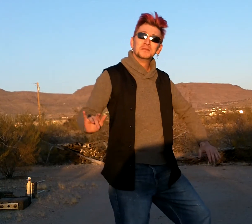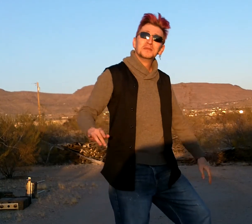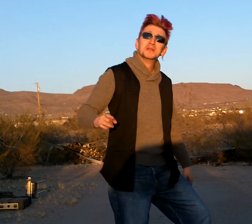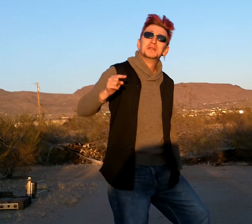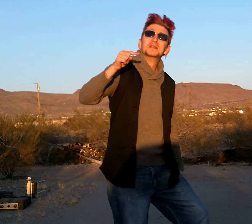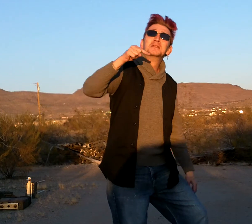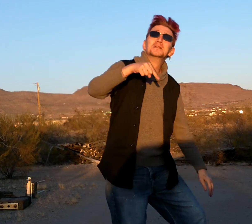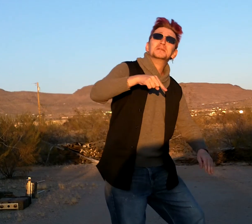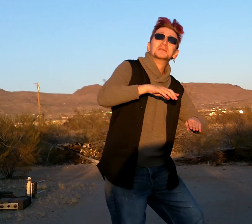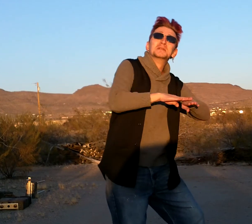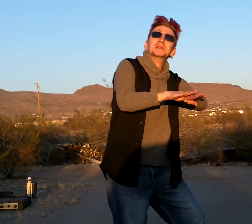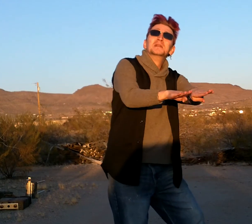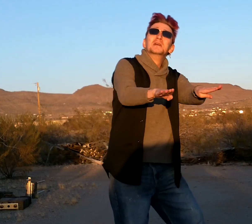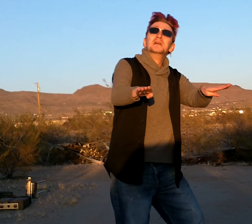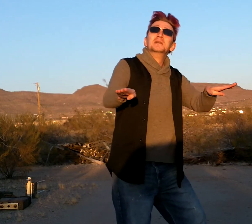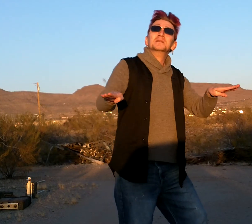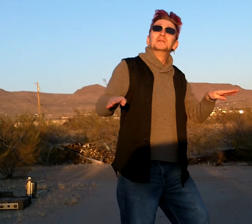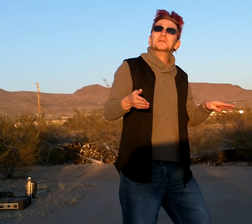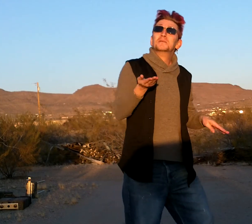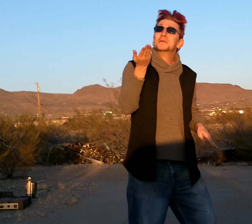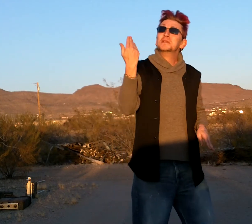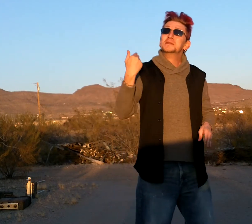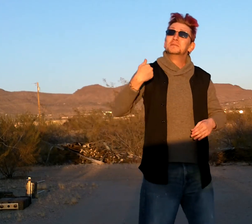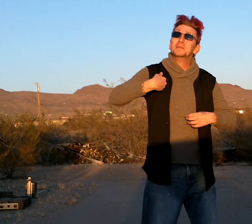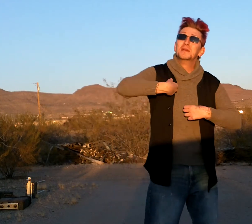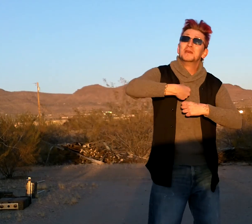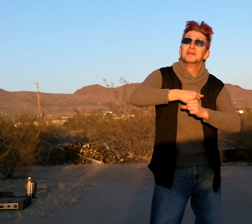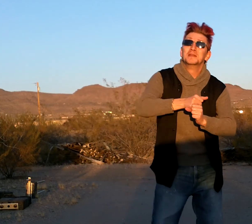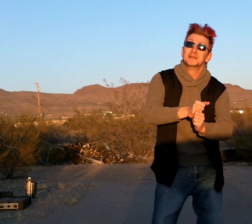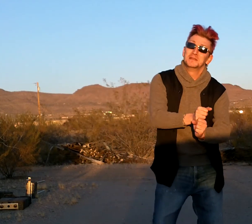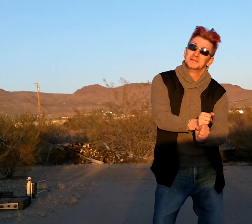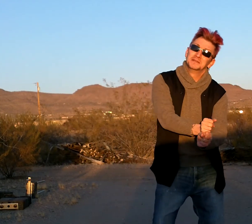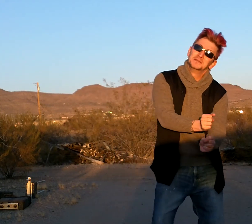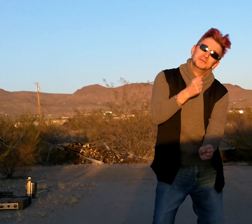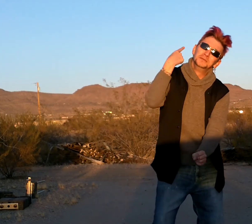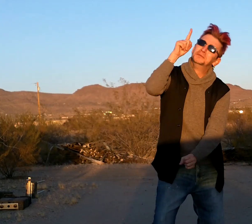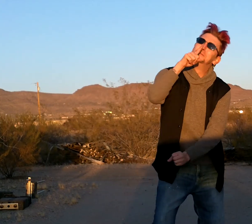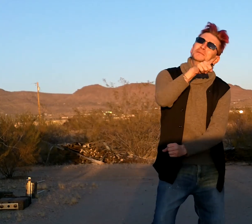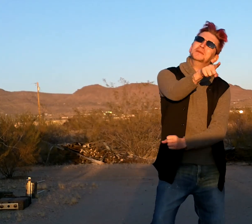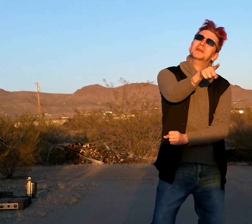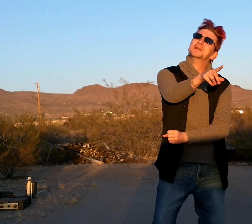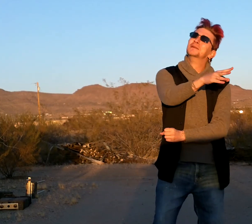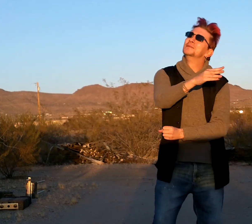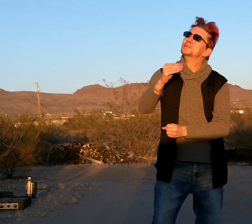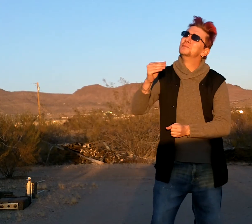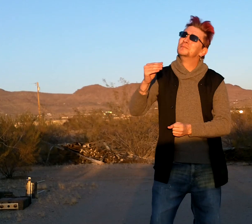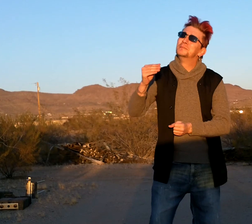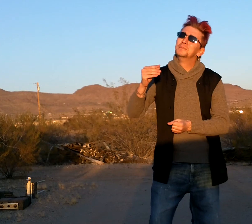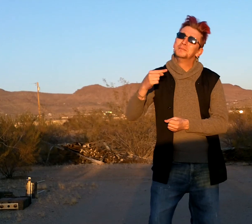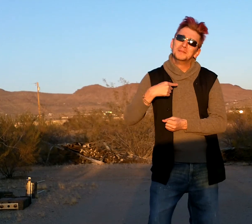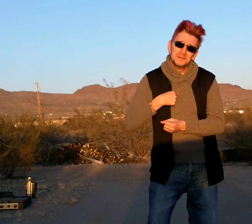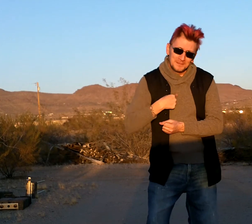This land was made for you and me.